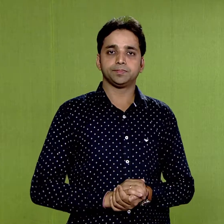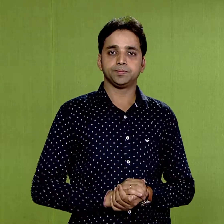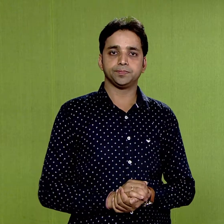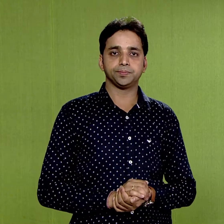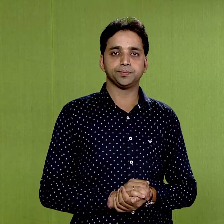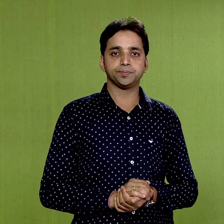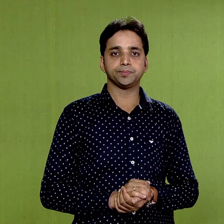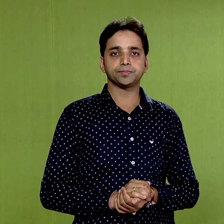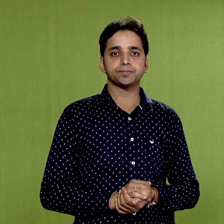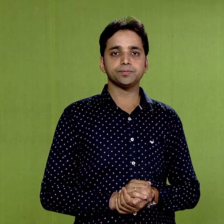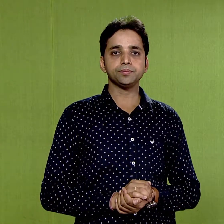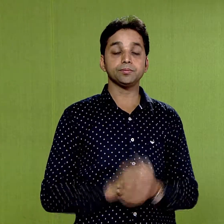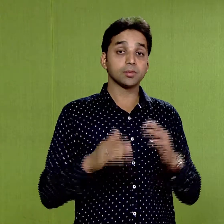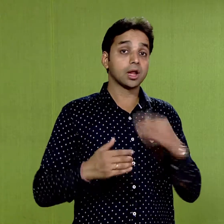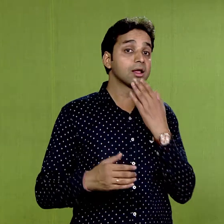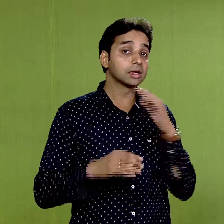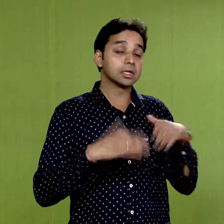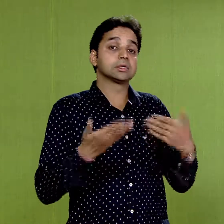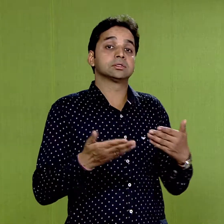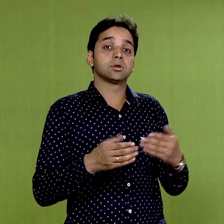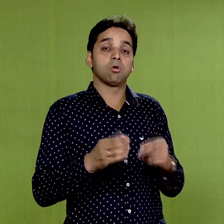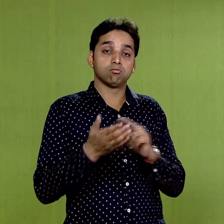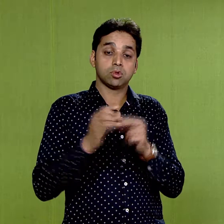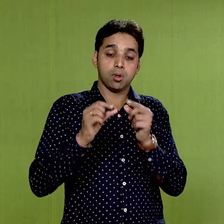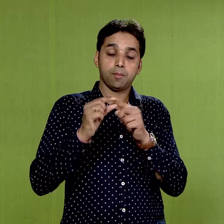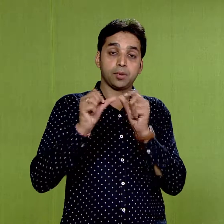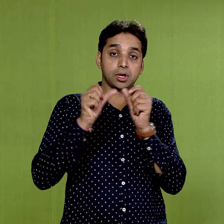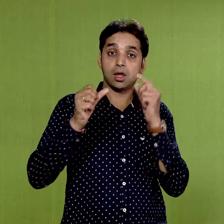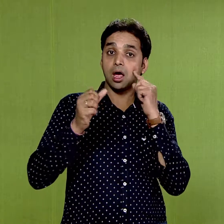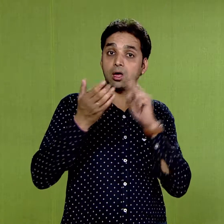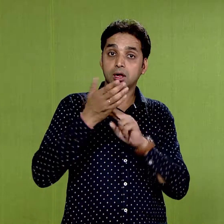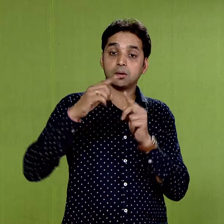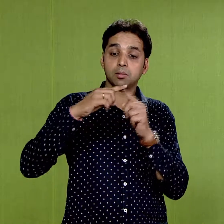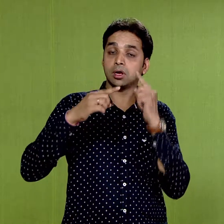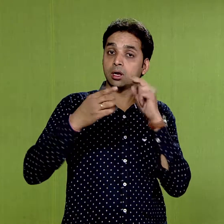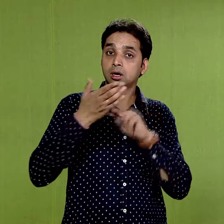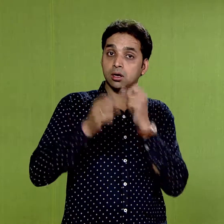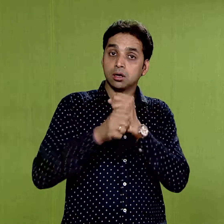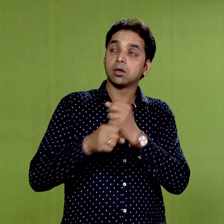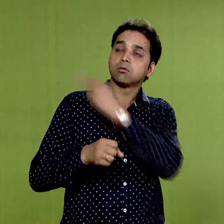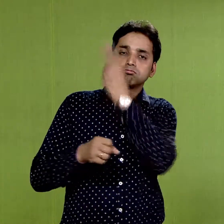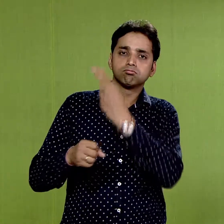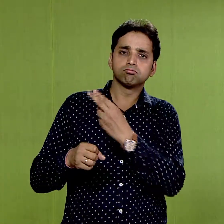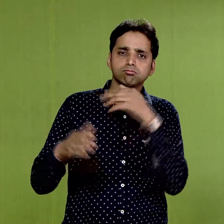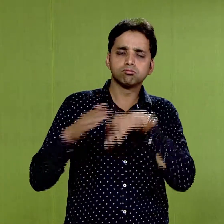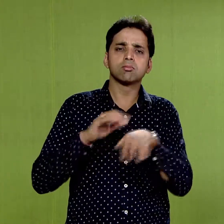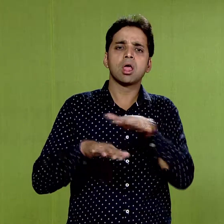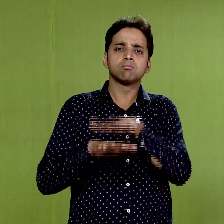as the colors of the paintings and themes were another most important